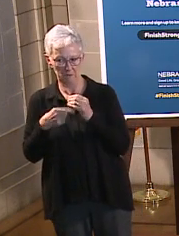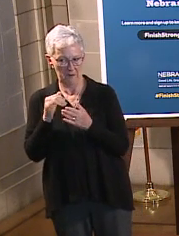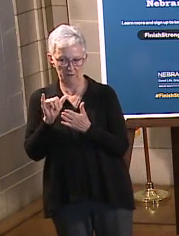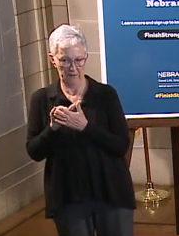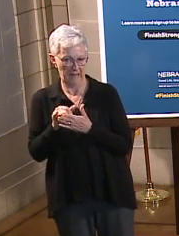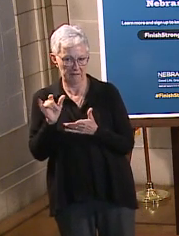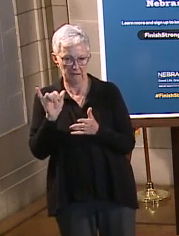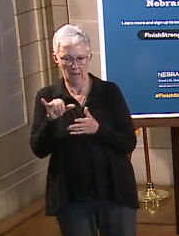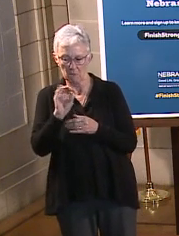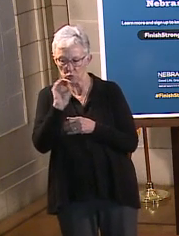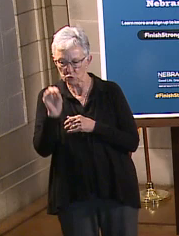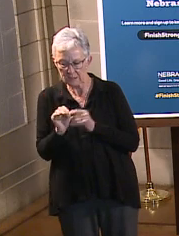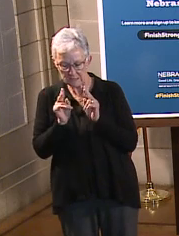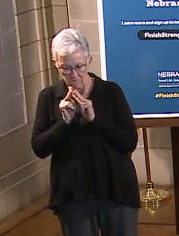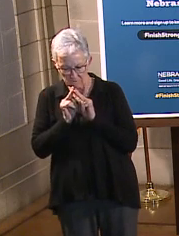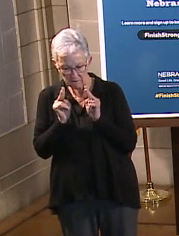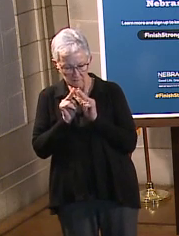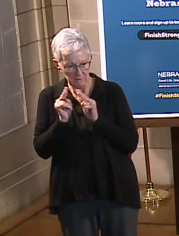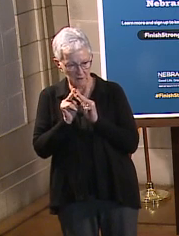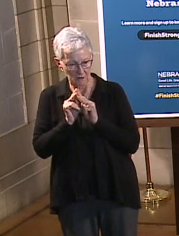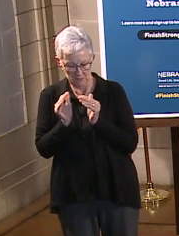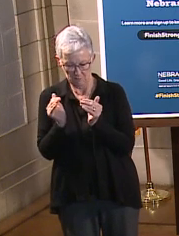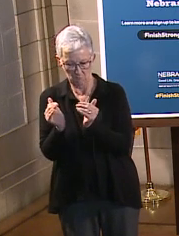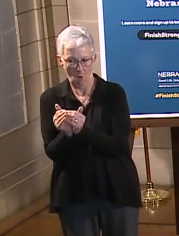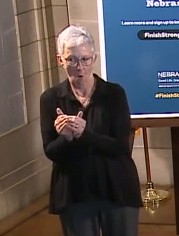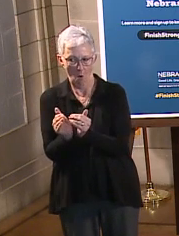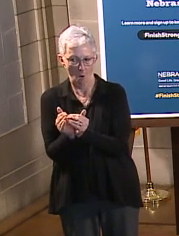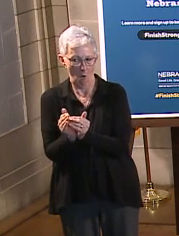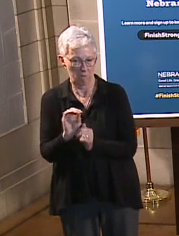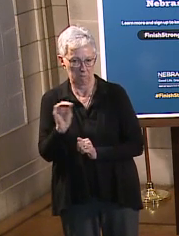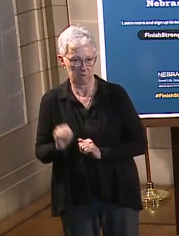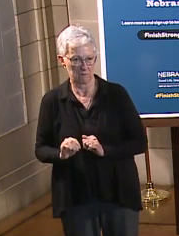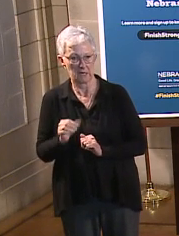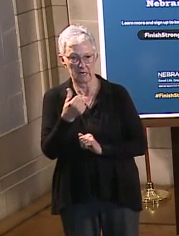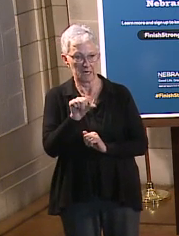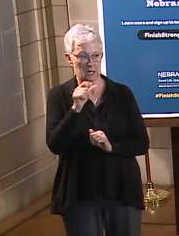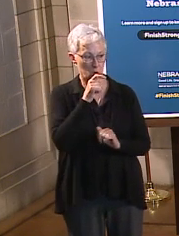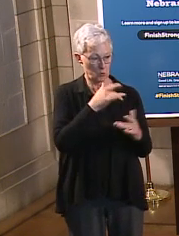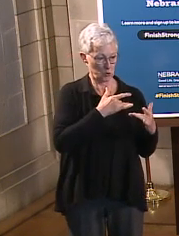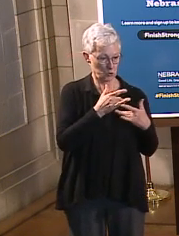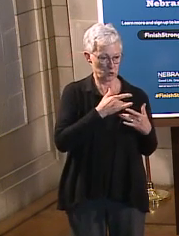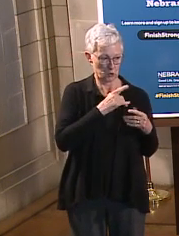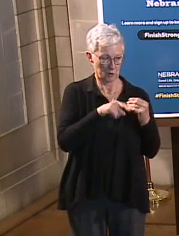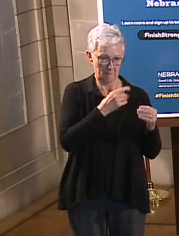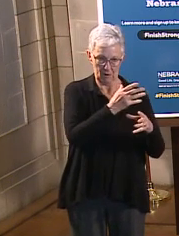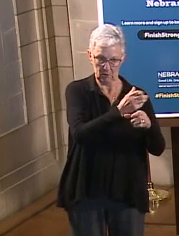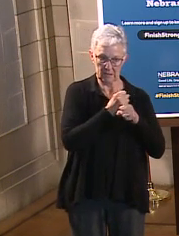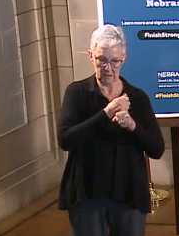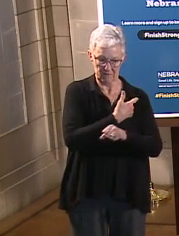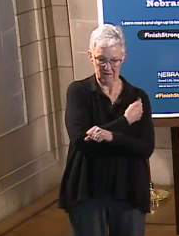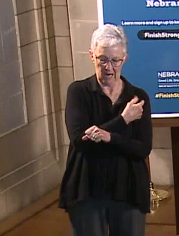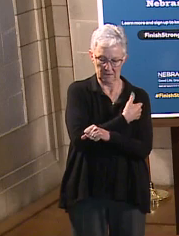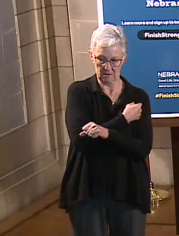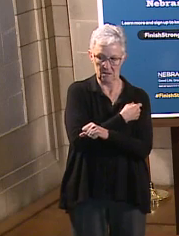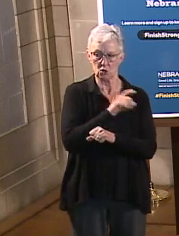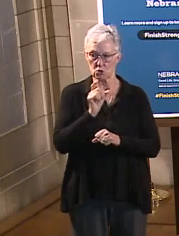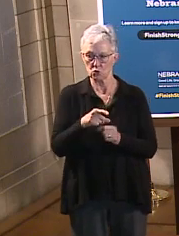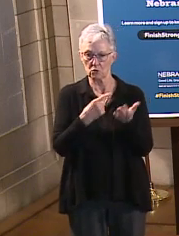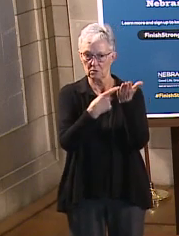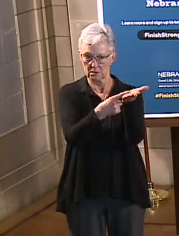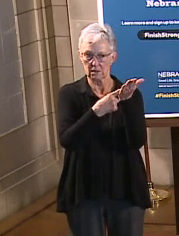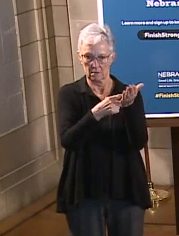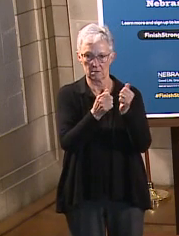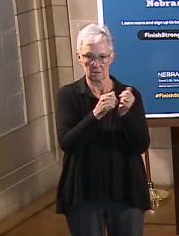individuals that are concerned about vaccinations or have any questions about their safety should discuss their concerns with their medical